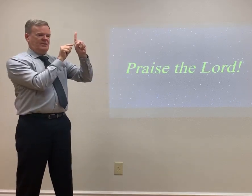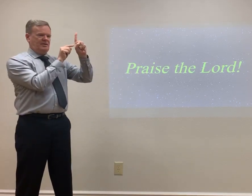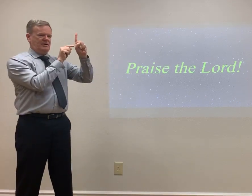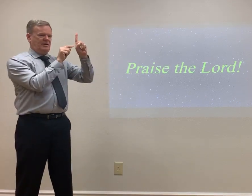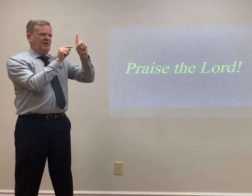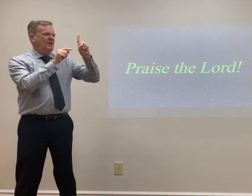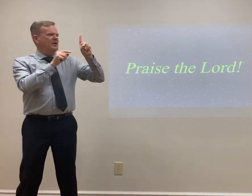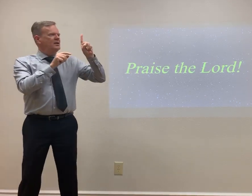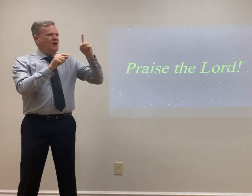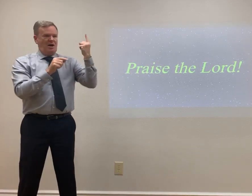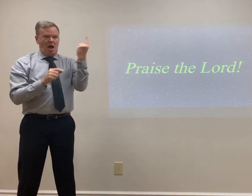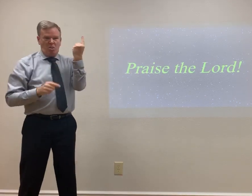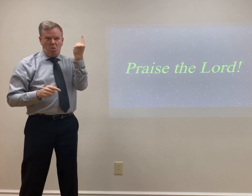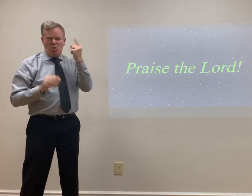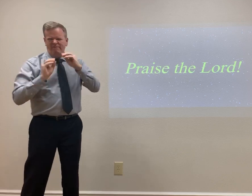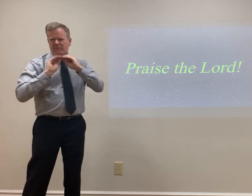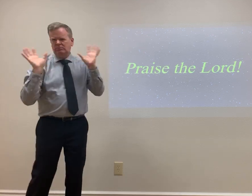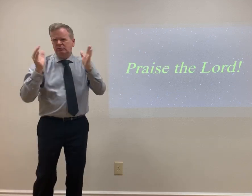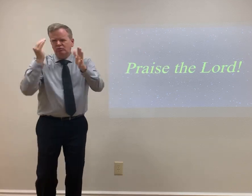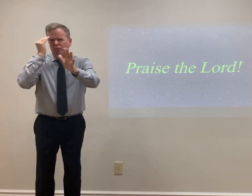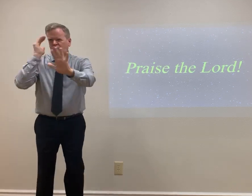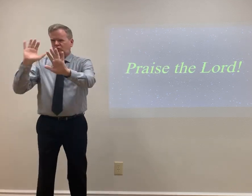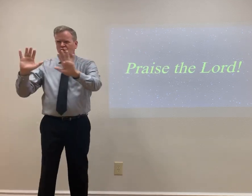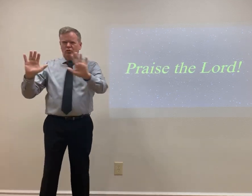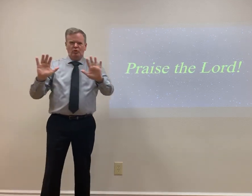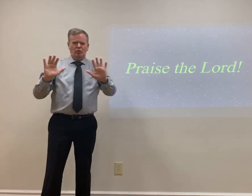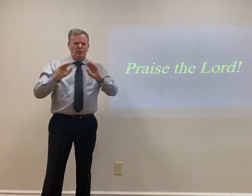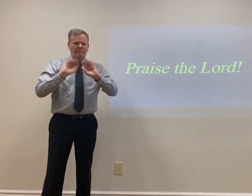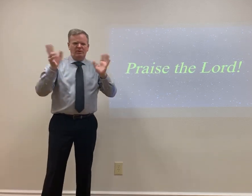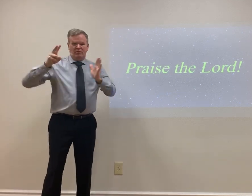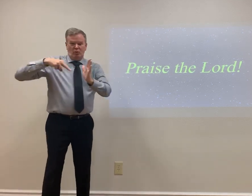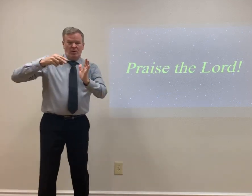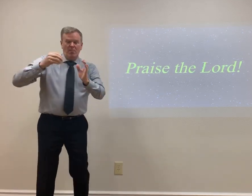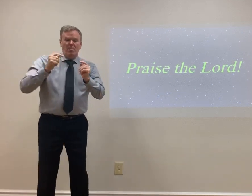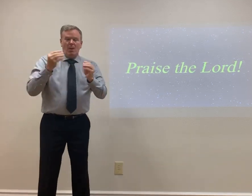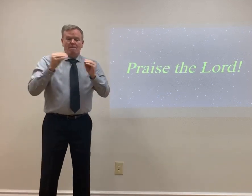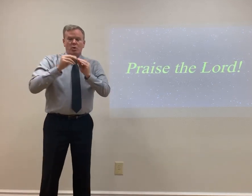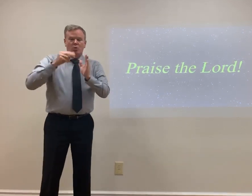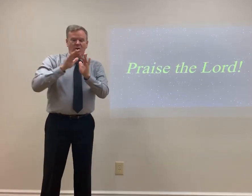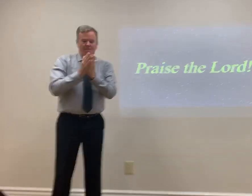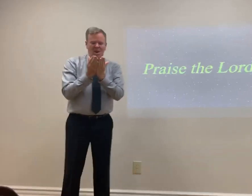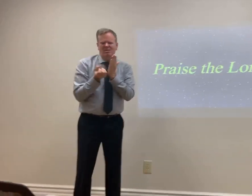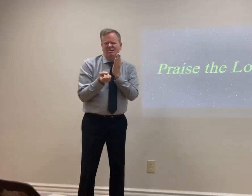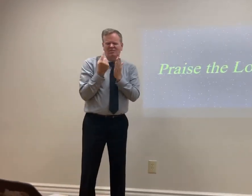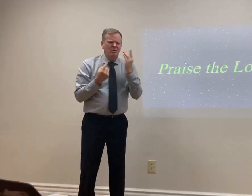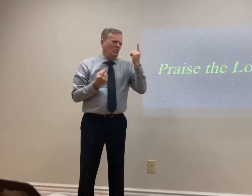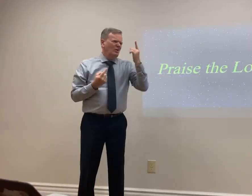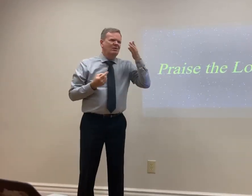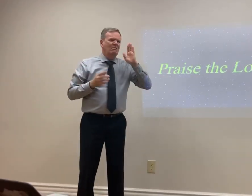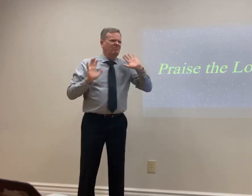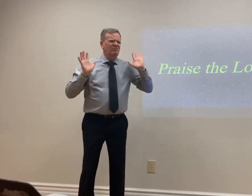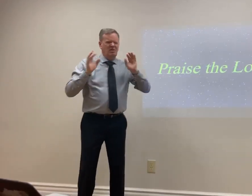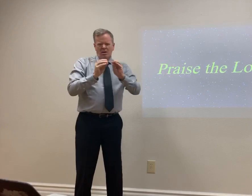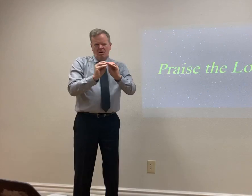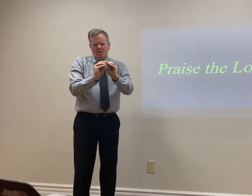at God, we understand that there's God alone. We understand these basic concepts, the more you read the Bible, the more these concepts become